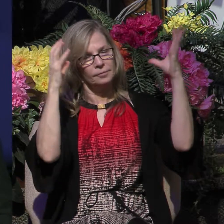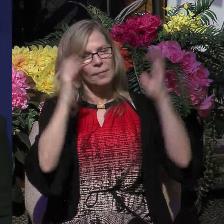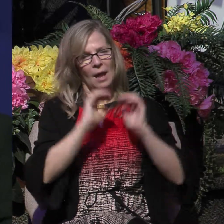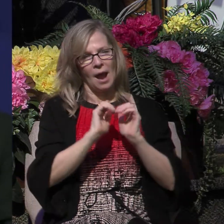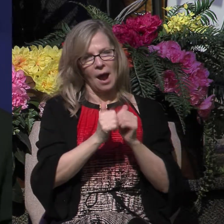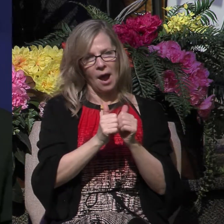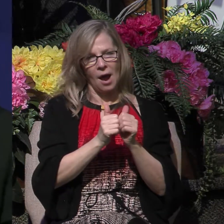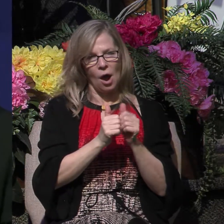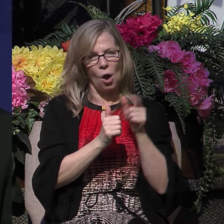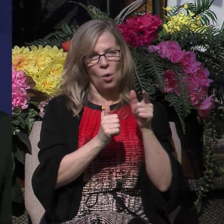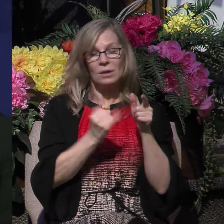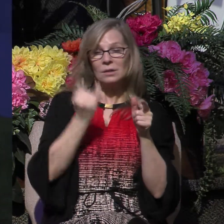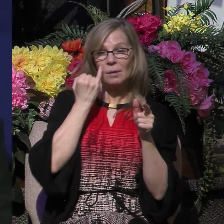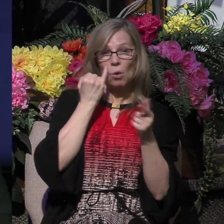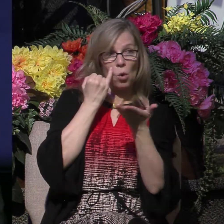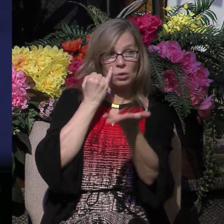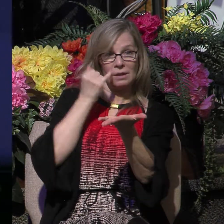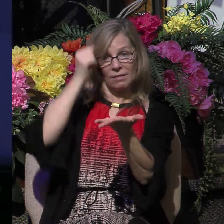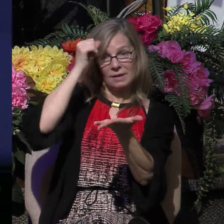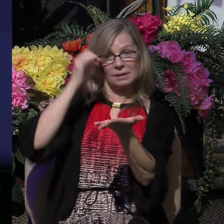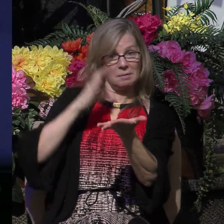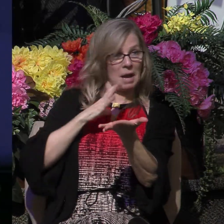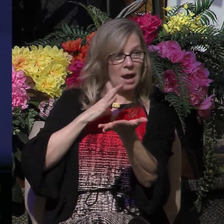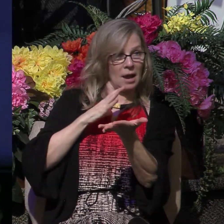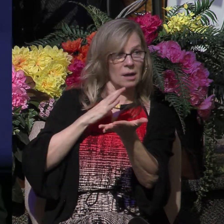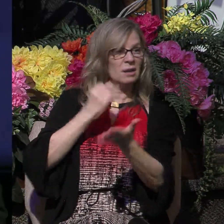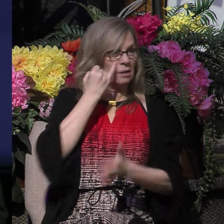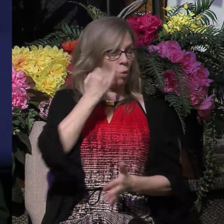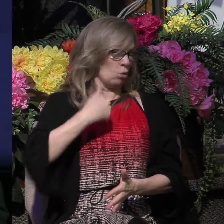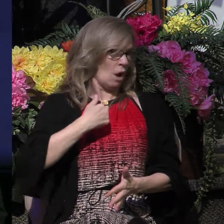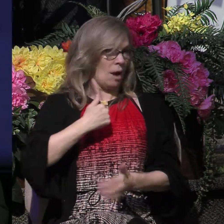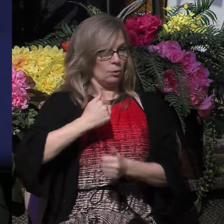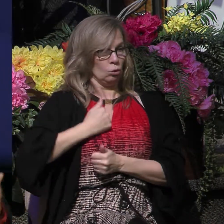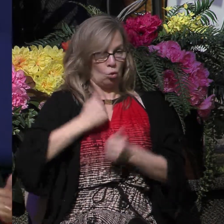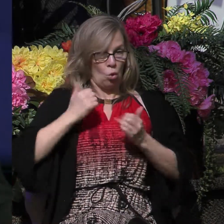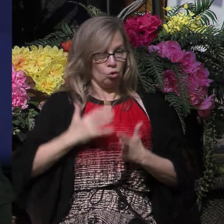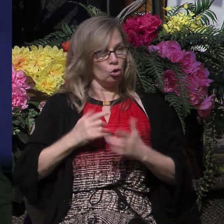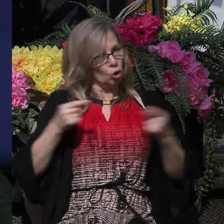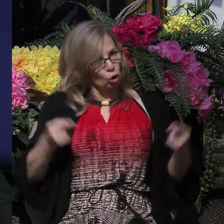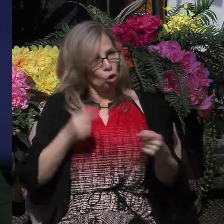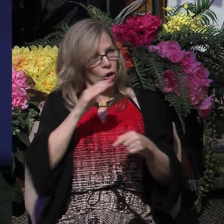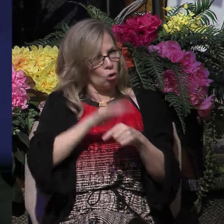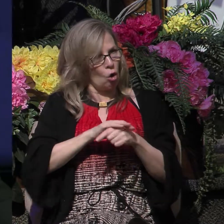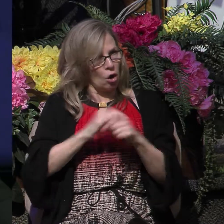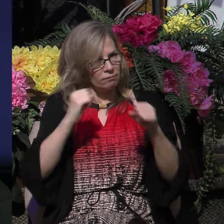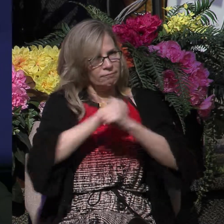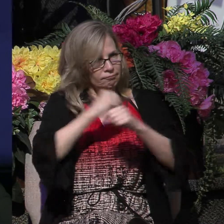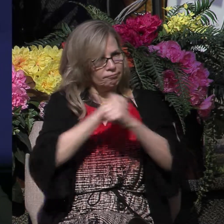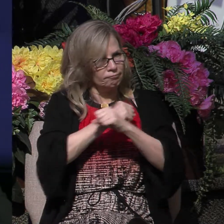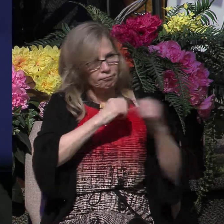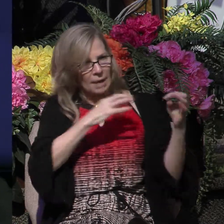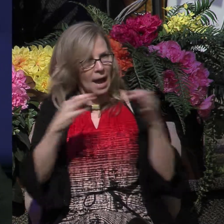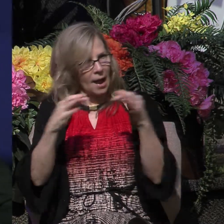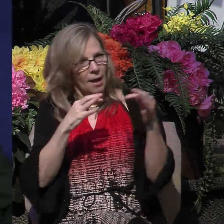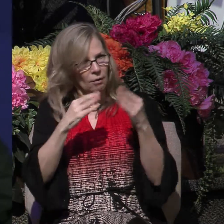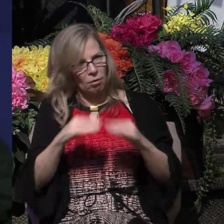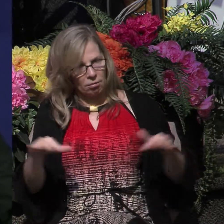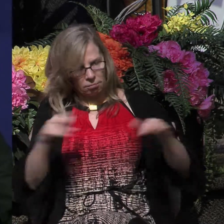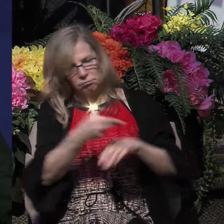would deal with a man. We'll suppose that I'm a soldier who's been wounded on the field of battle. I have three minutes to